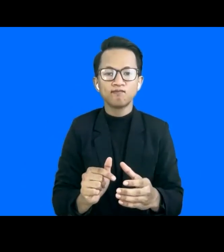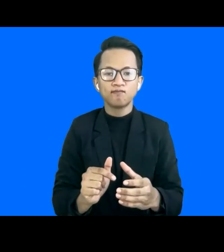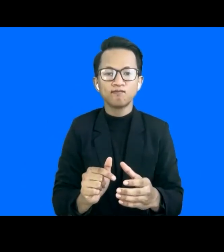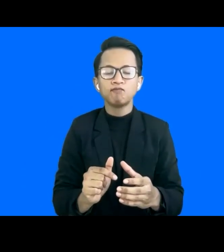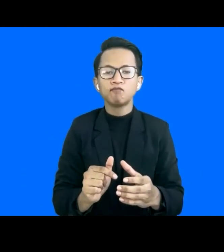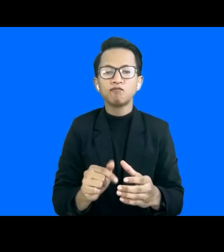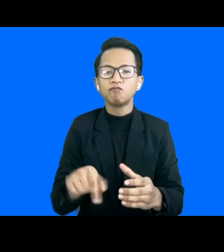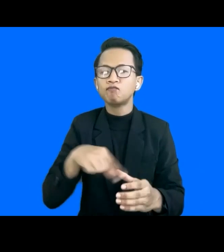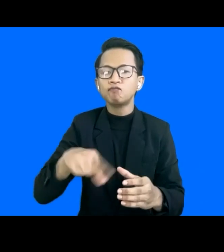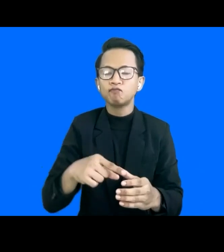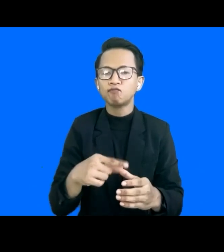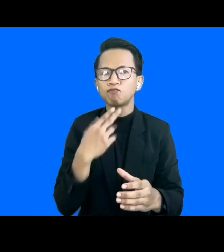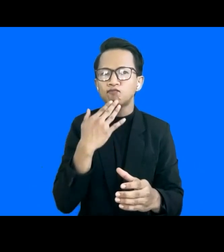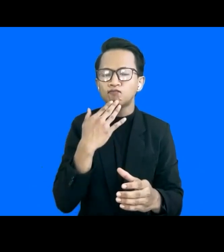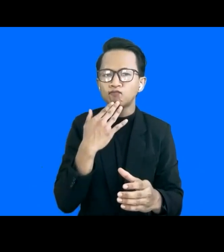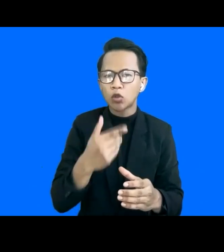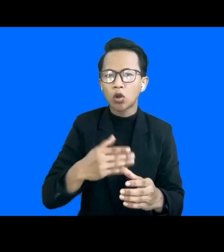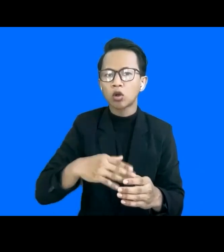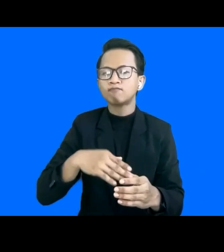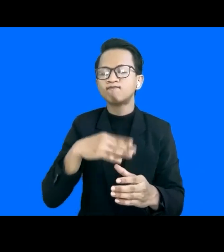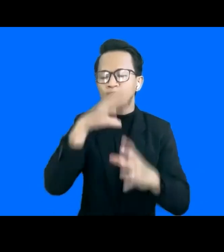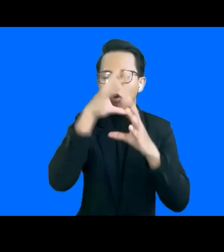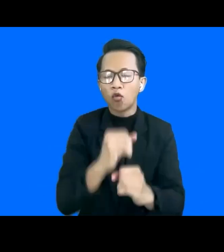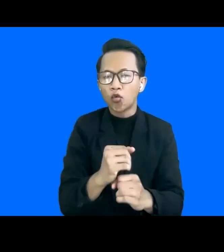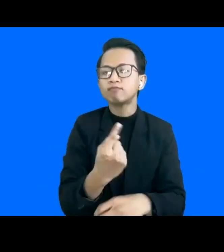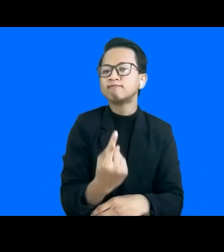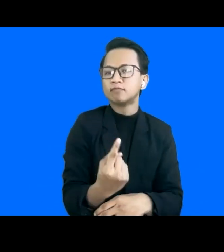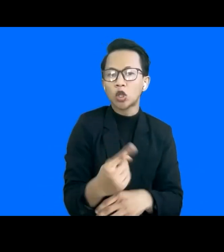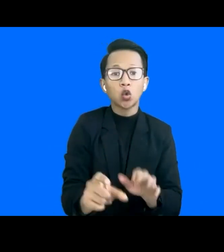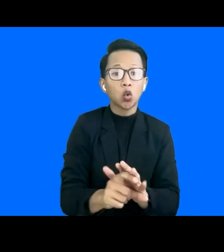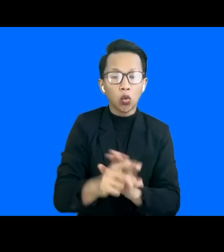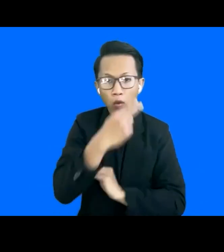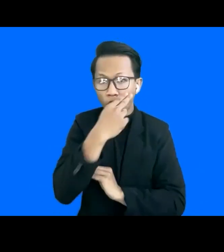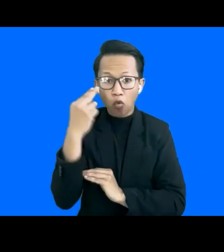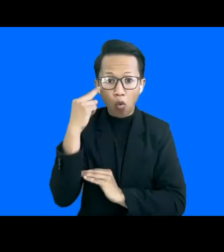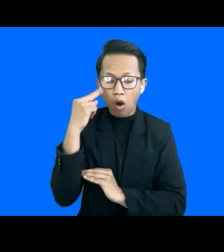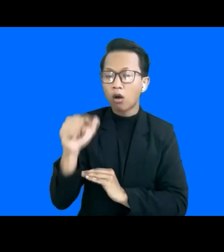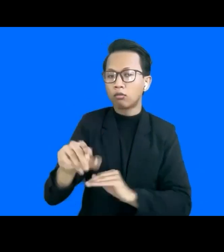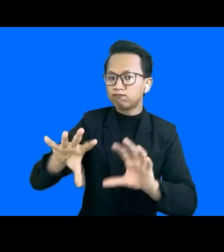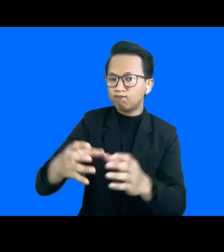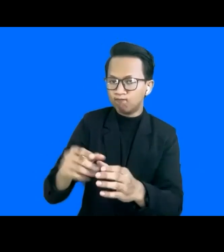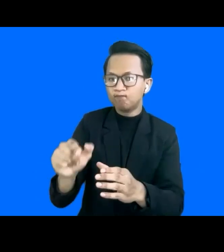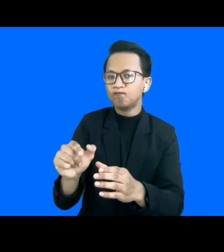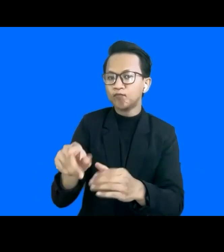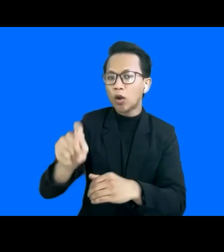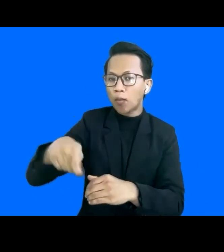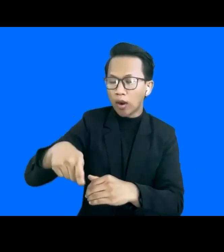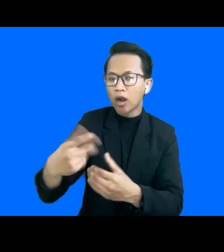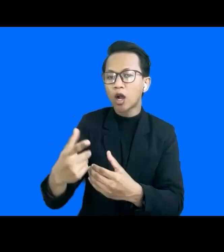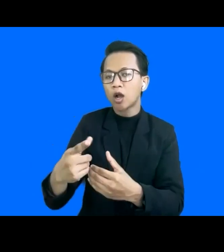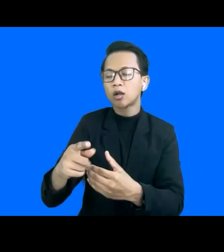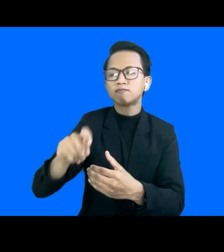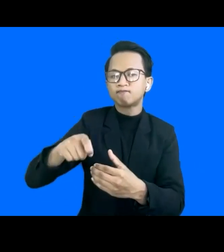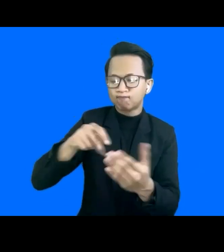their own limitations to work for people they need to use generator in order